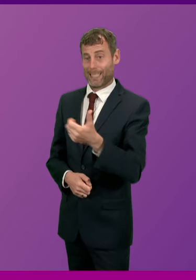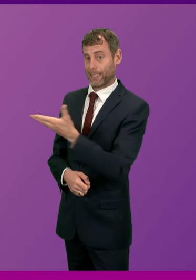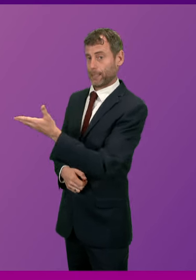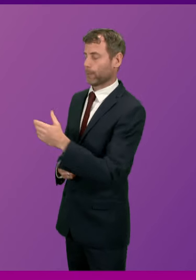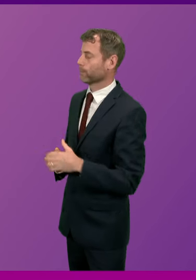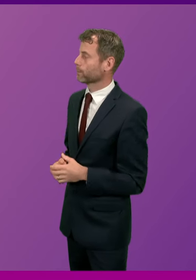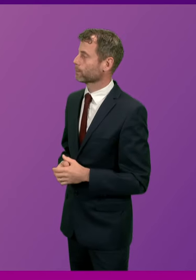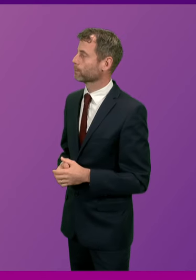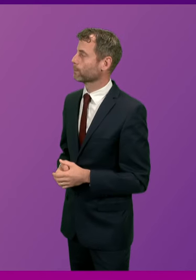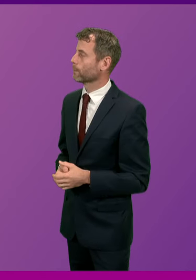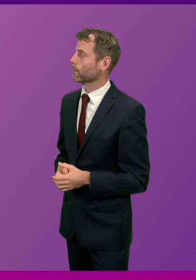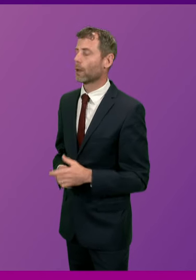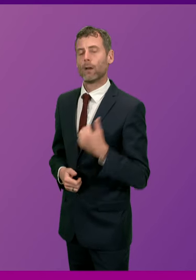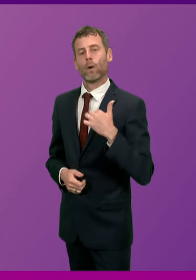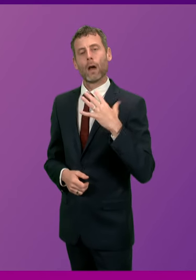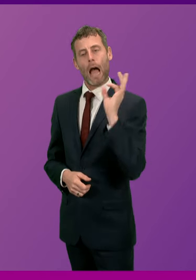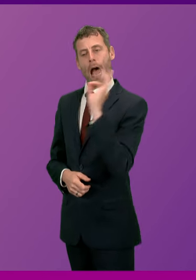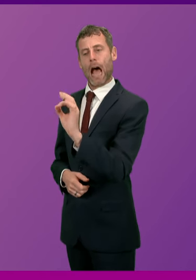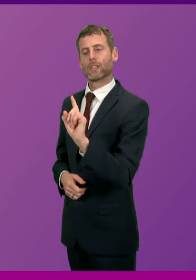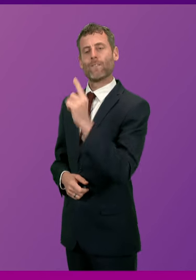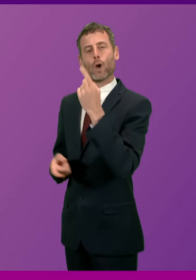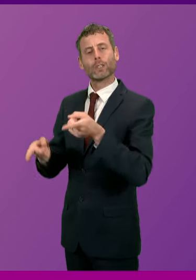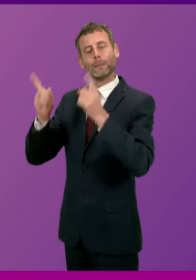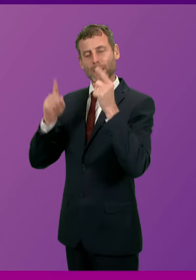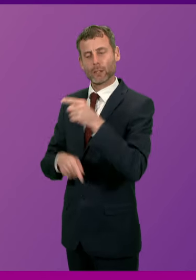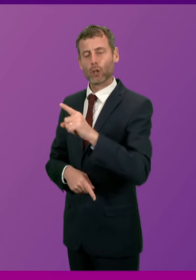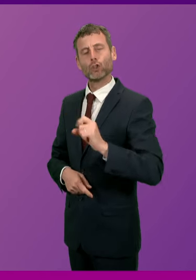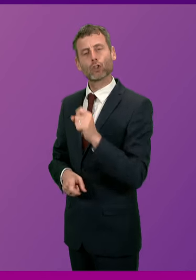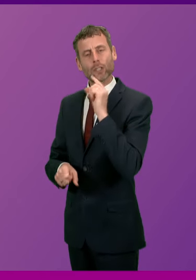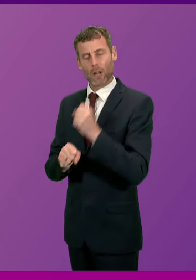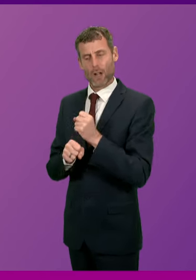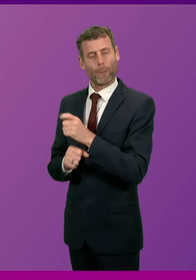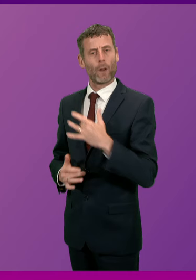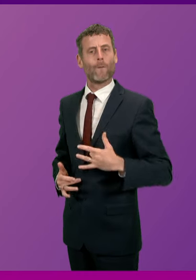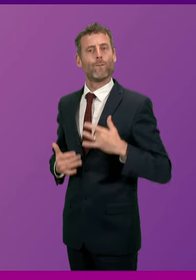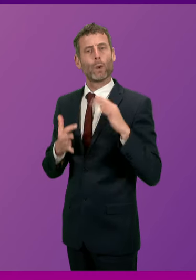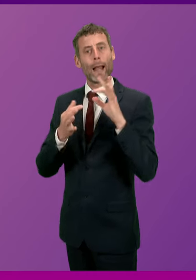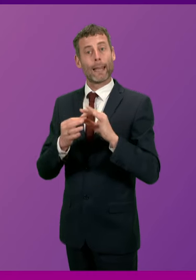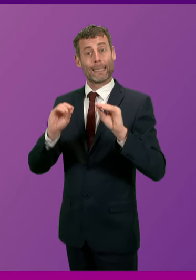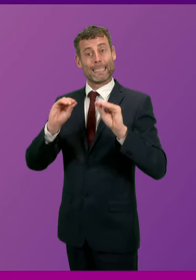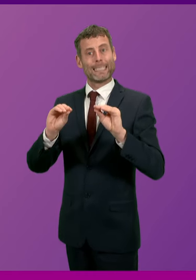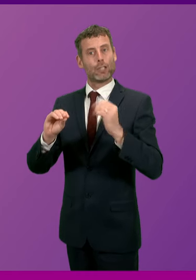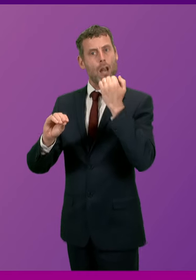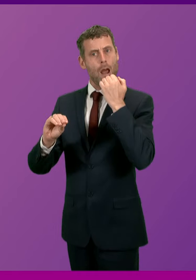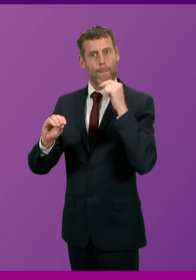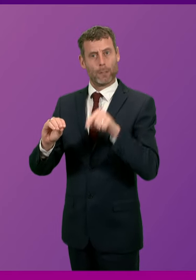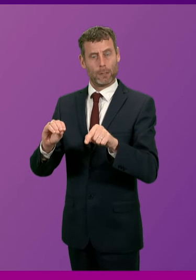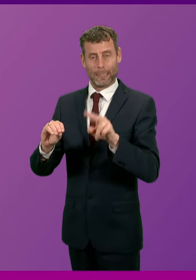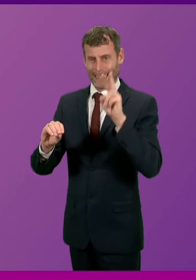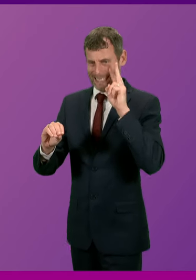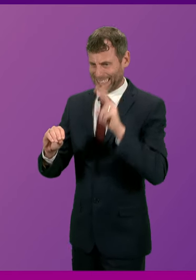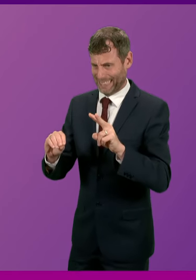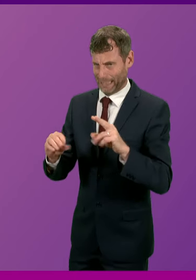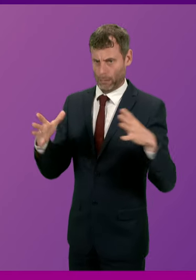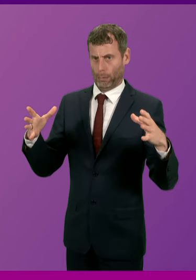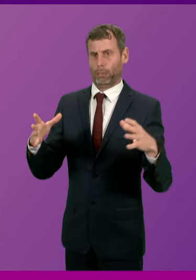Thank you, Presiding Officer. To ask the First Minister what the Scottish Government's position is on whether teacher numbers should be maintained in light of the reported